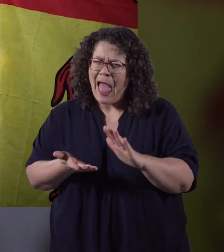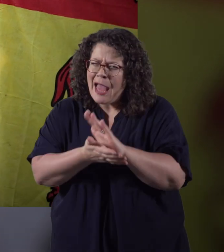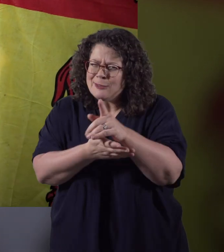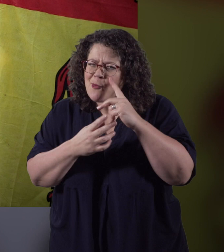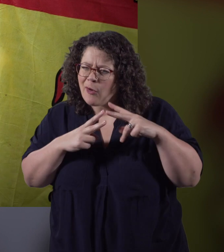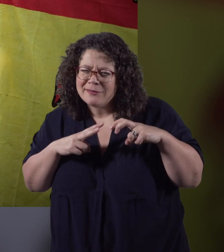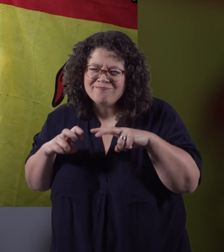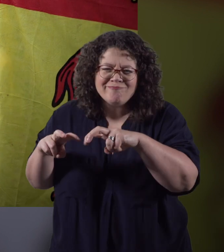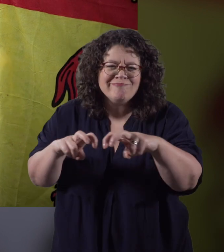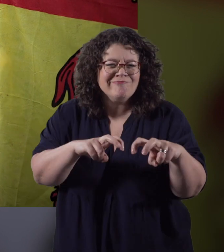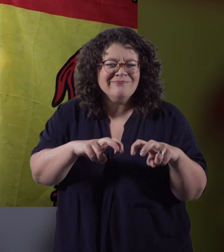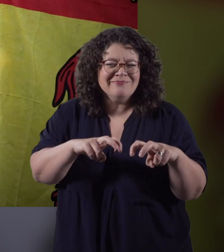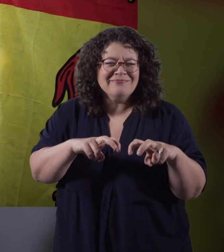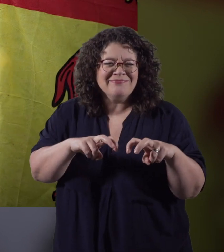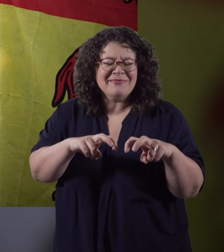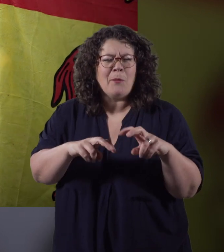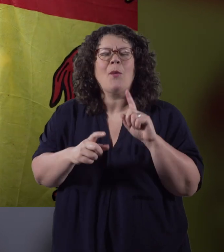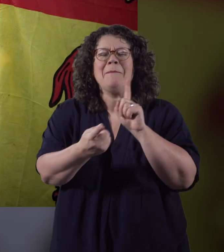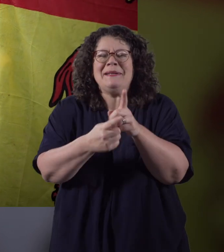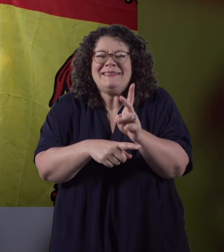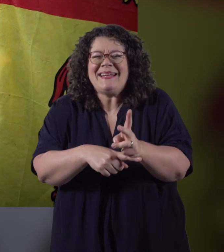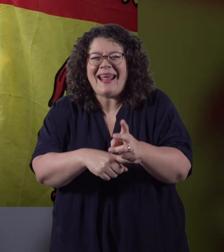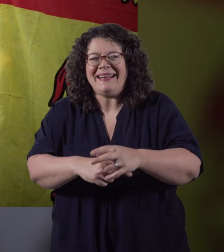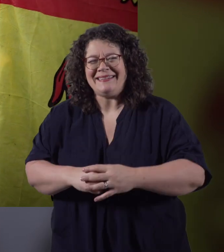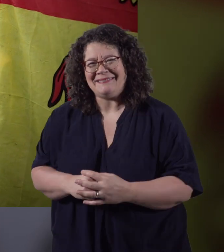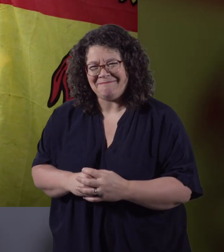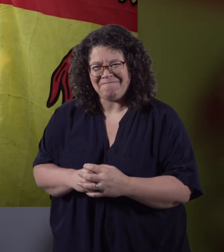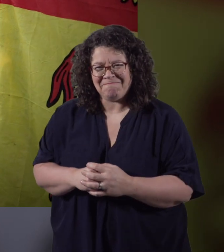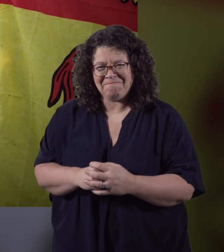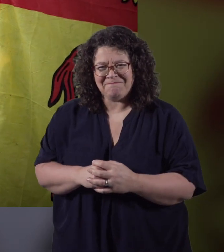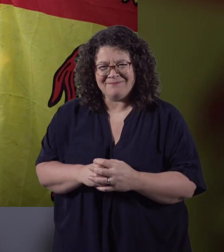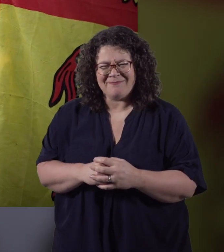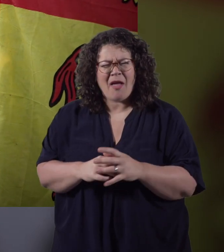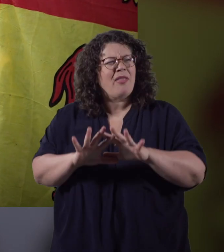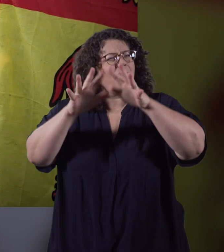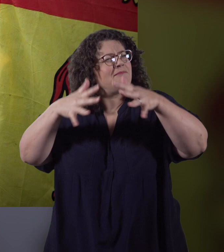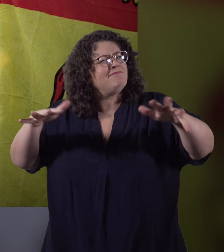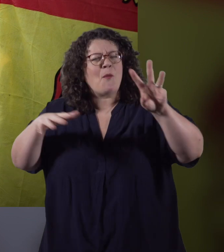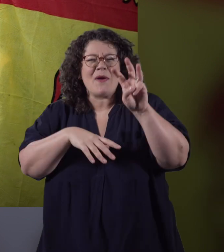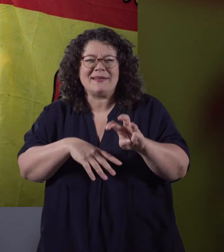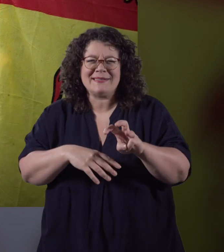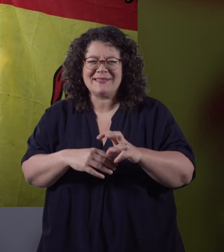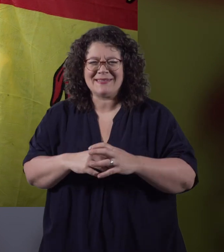Enjoy your searching, and we shall meet up again on the uplands of Wales.